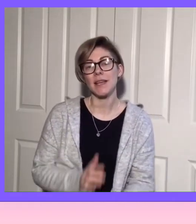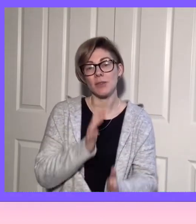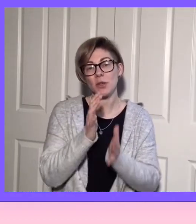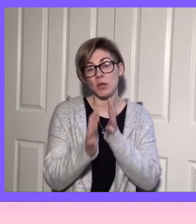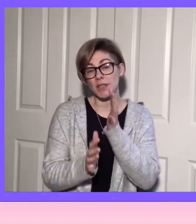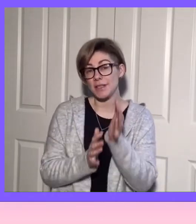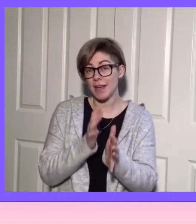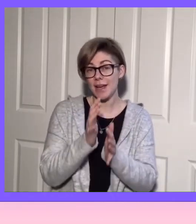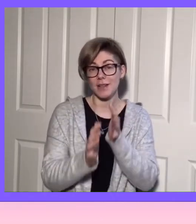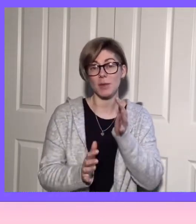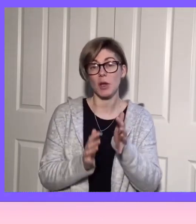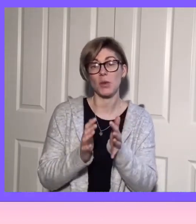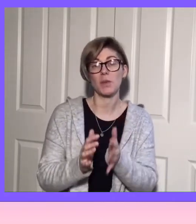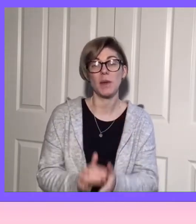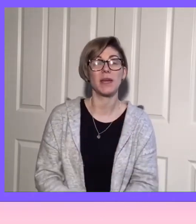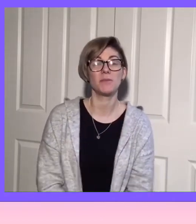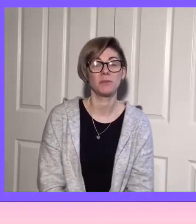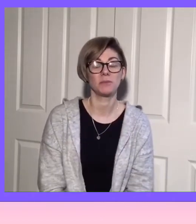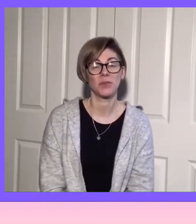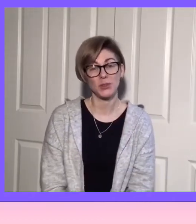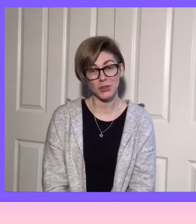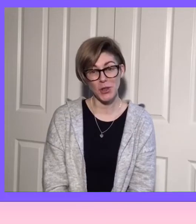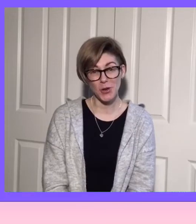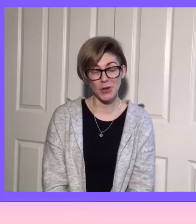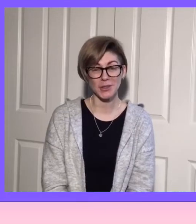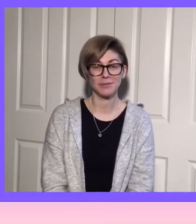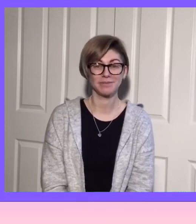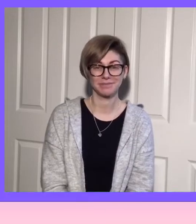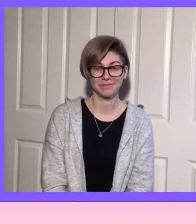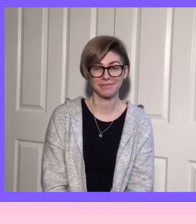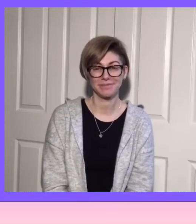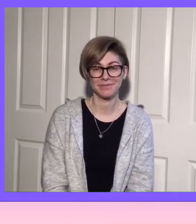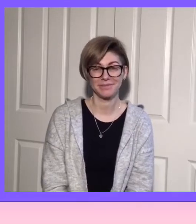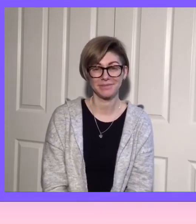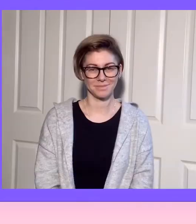to see if you can sign them along with me good luck!